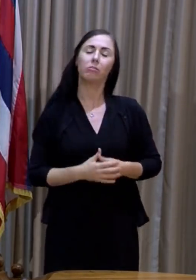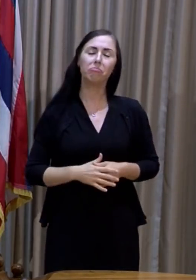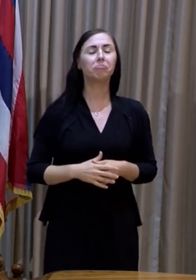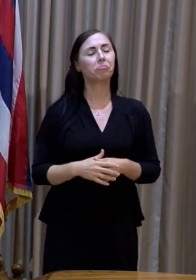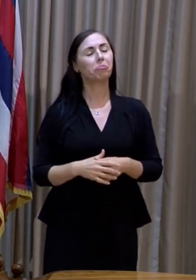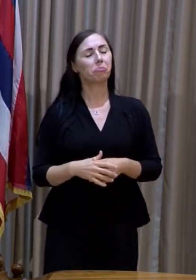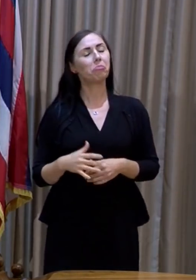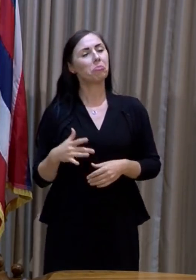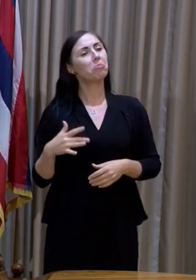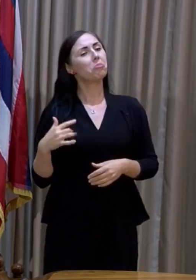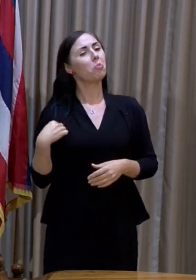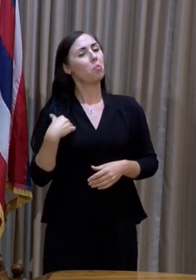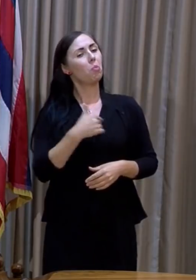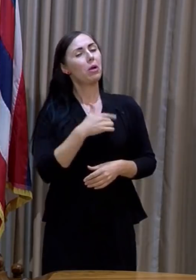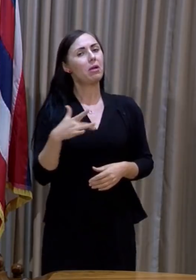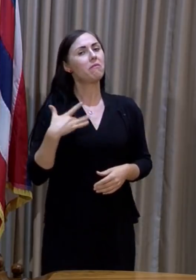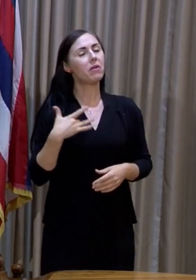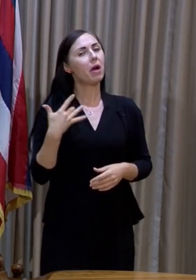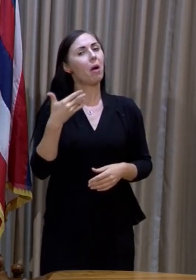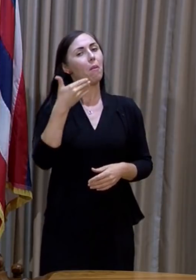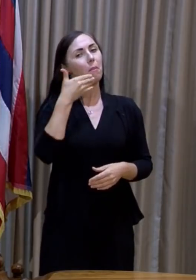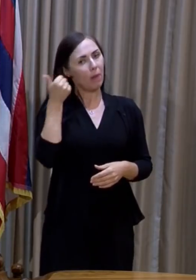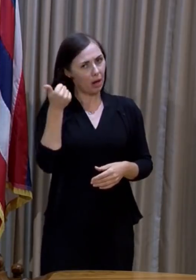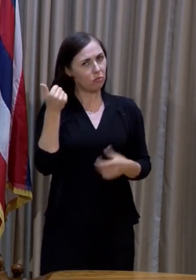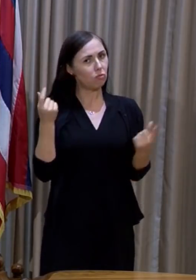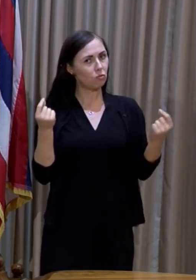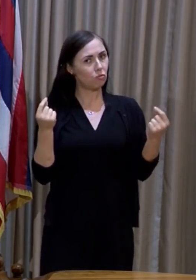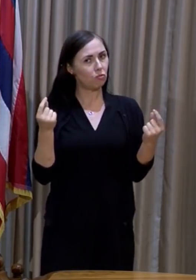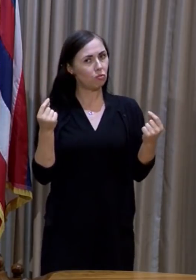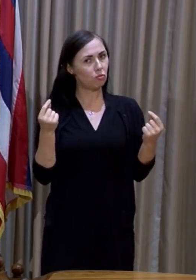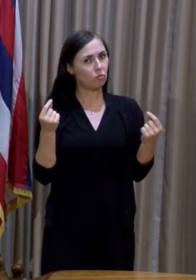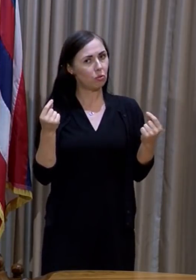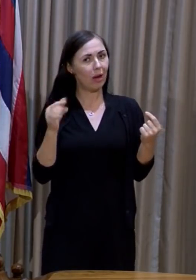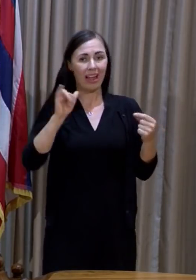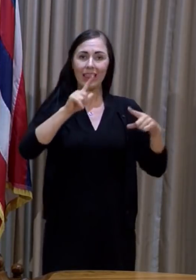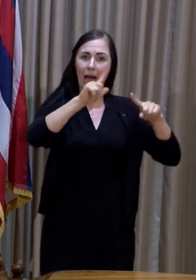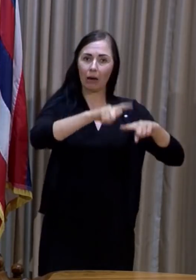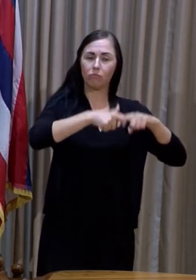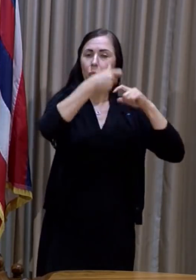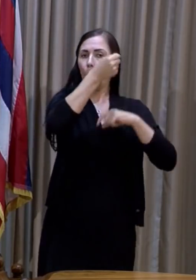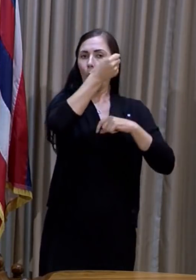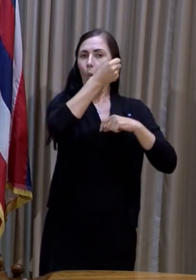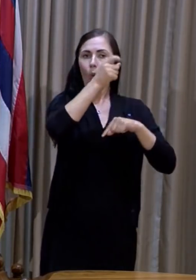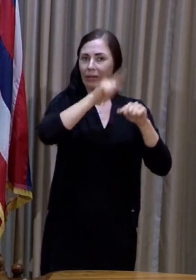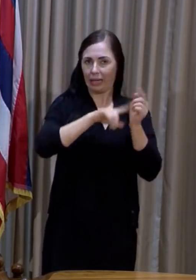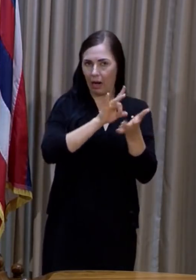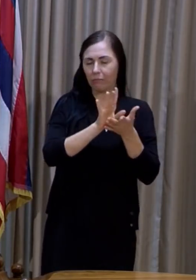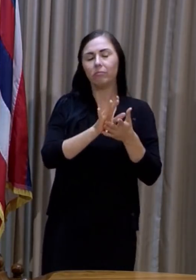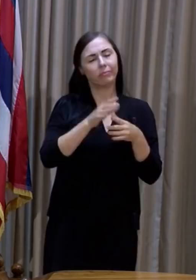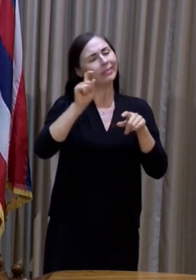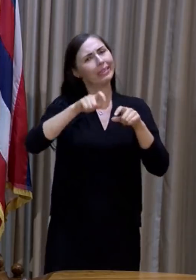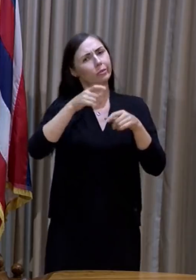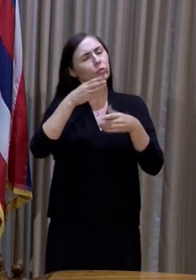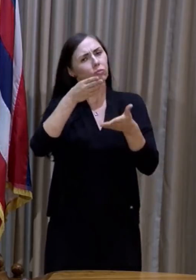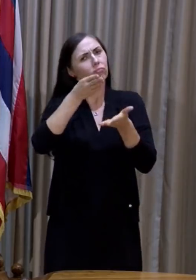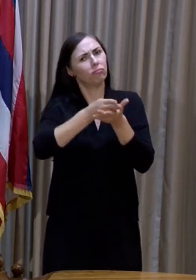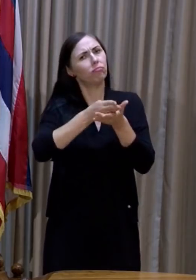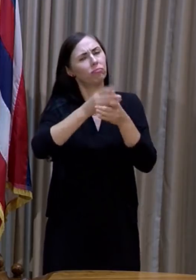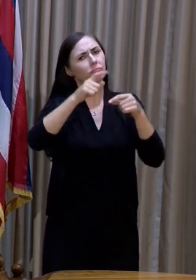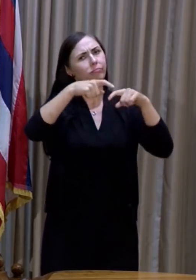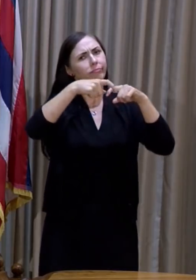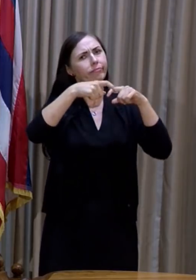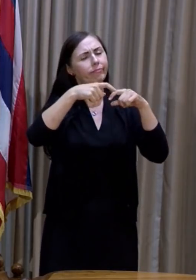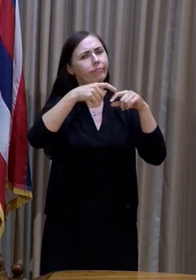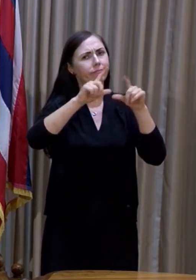to proceed with ending the moratorium. It does, we've heard from